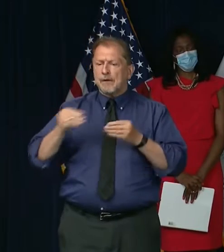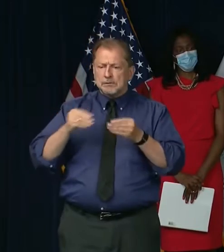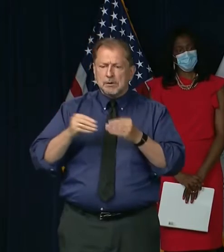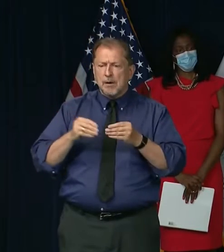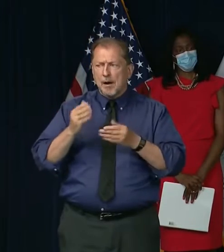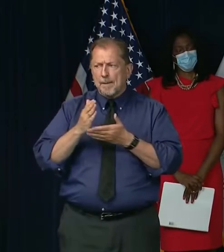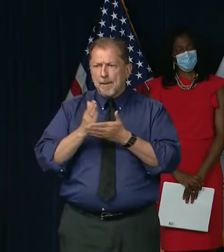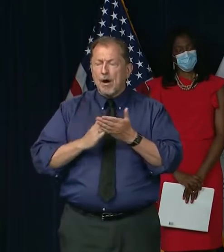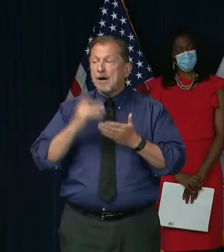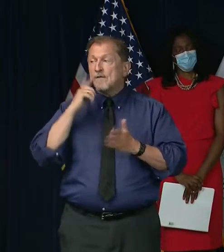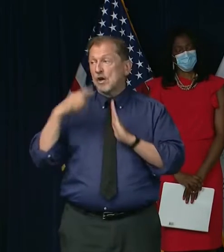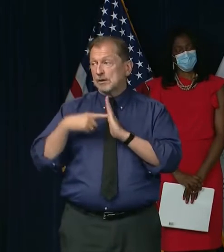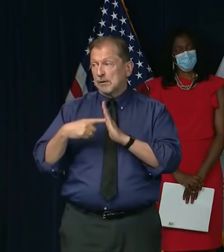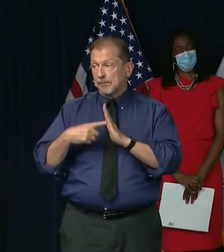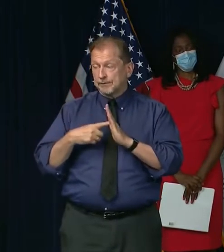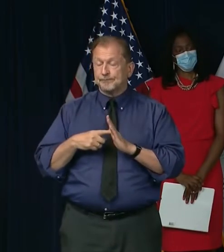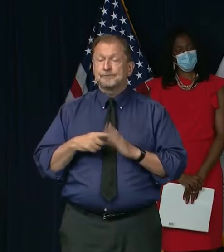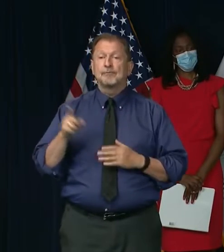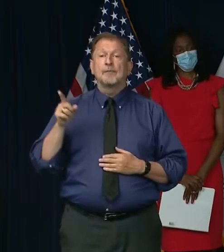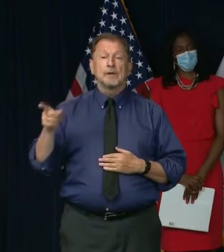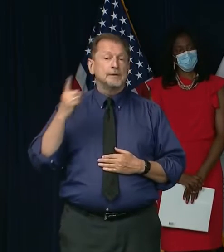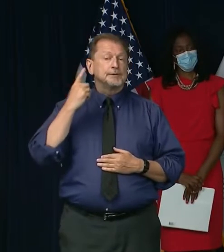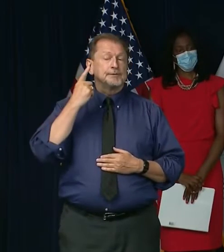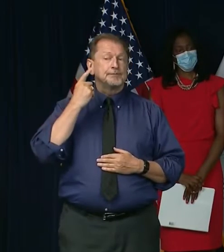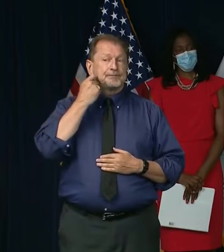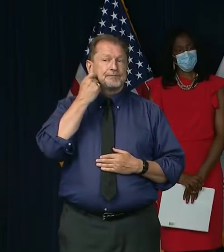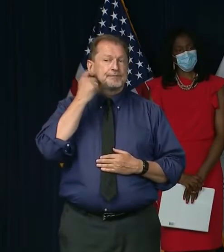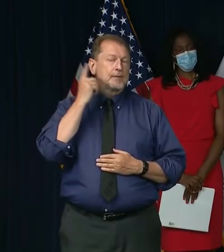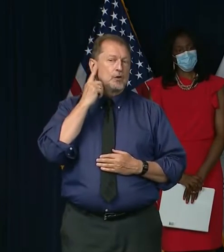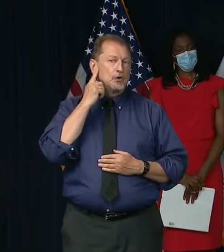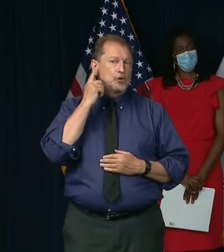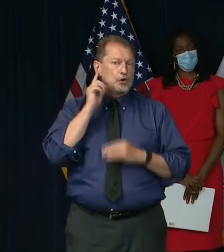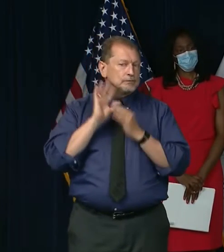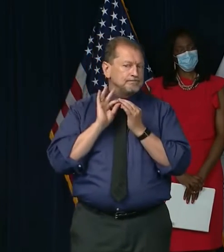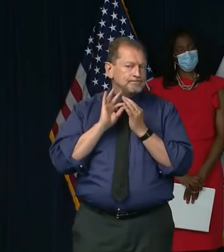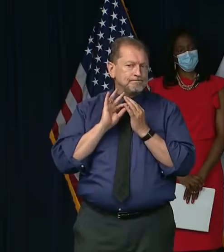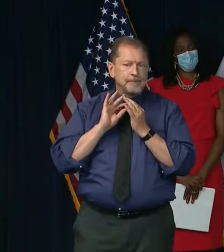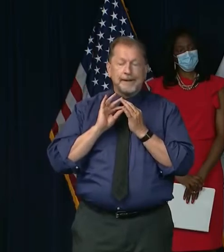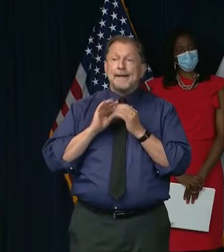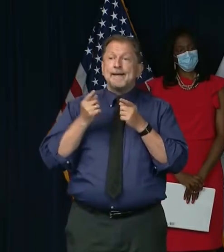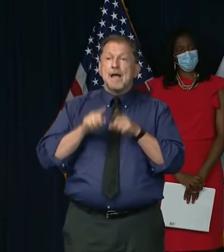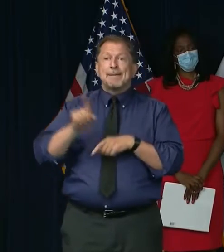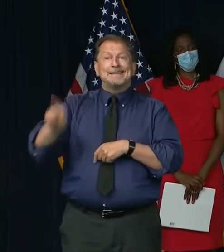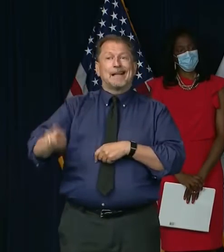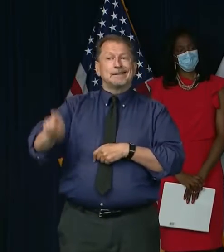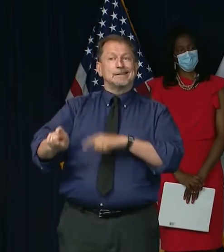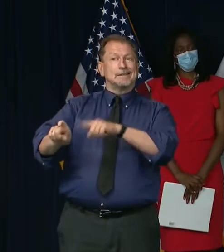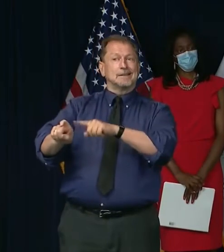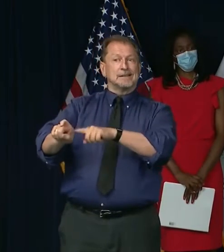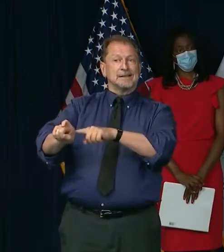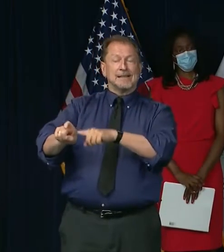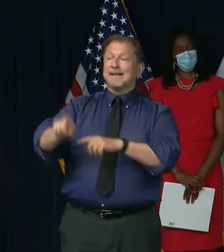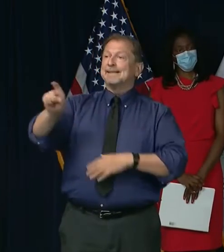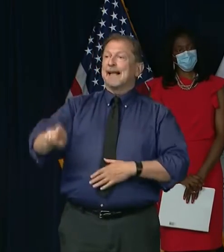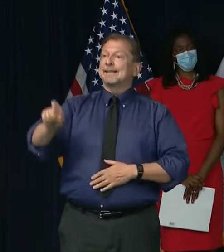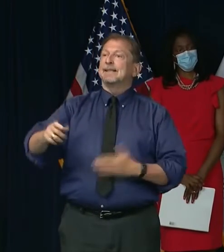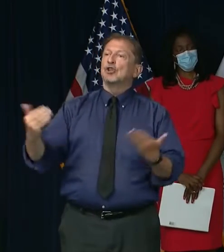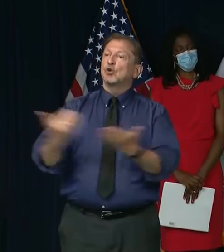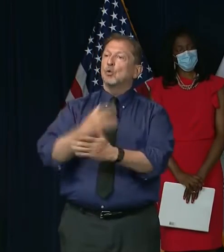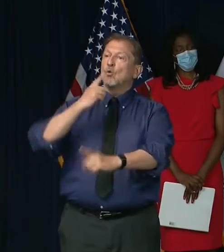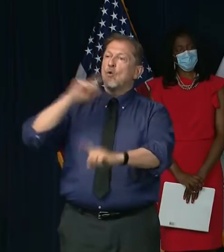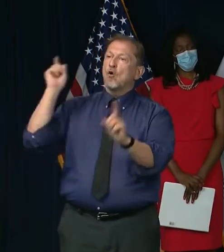I'll just give one example. You just heard that in Texas that they've issued an order